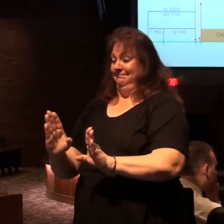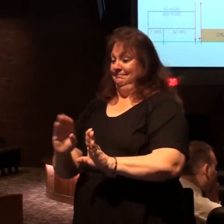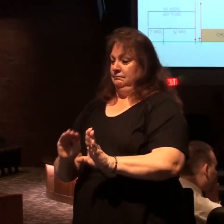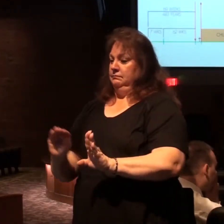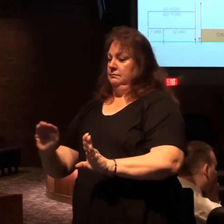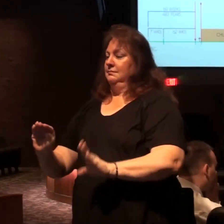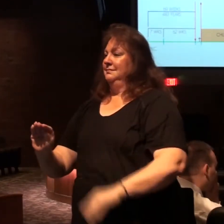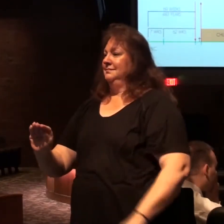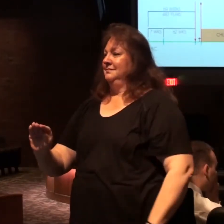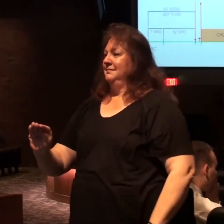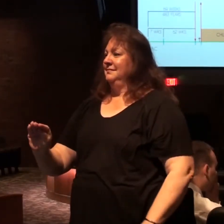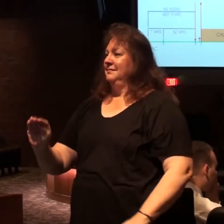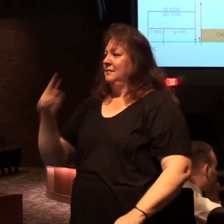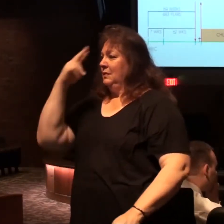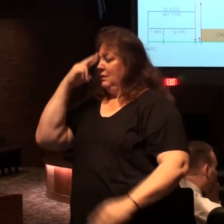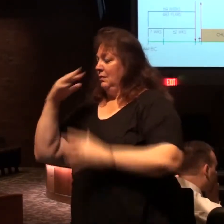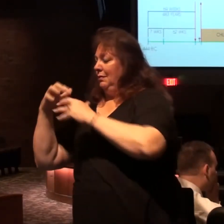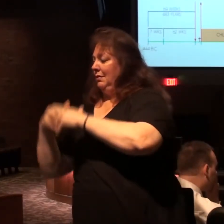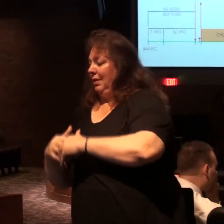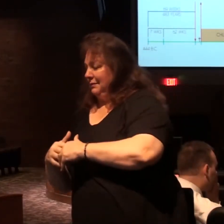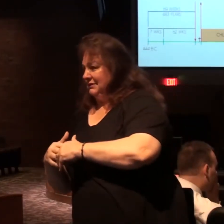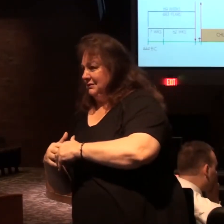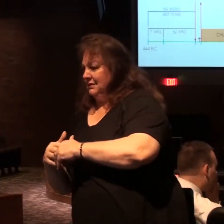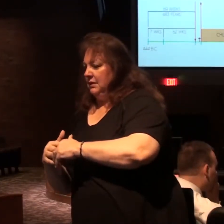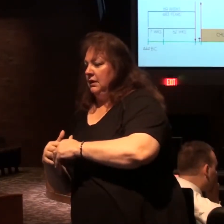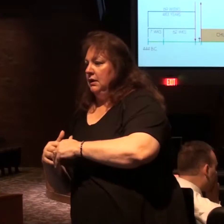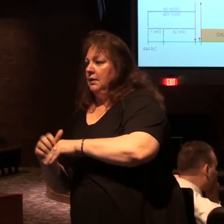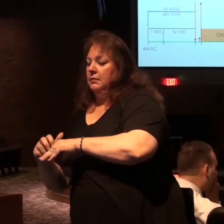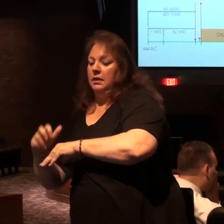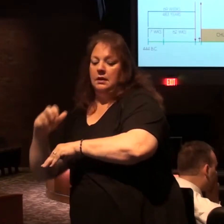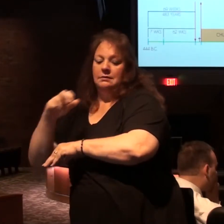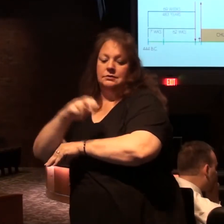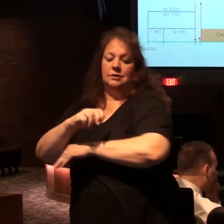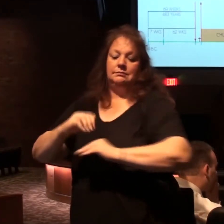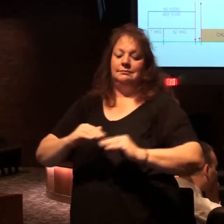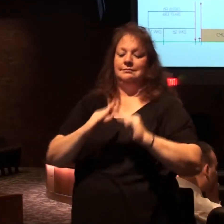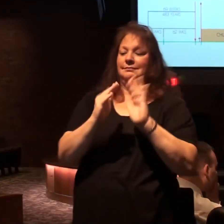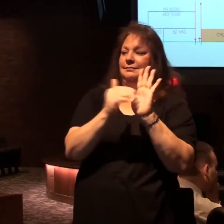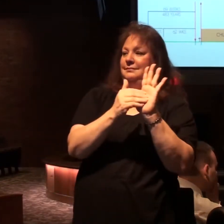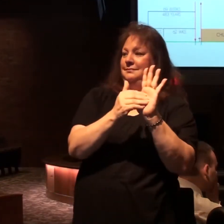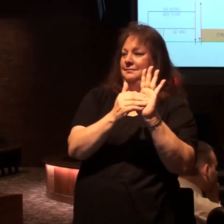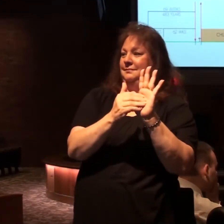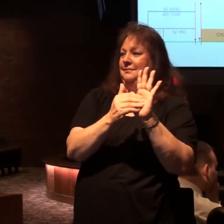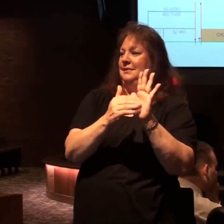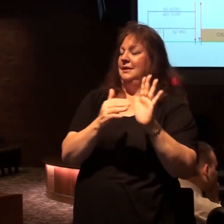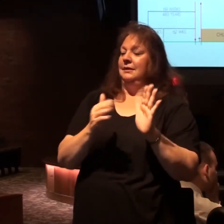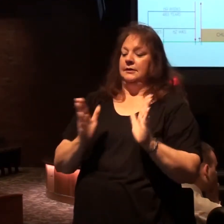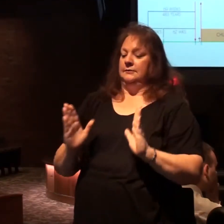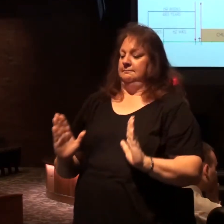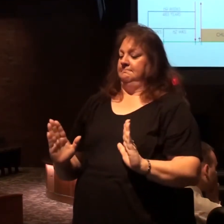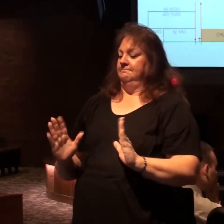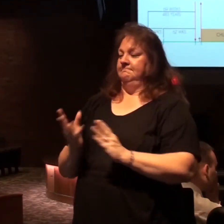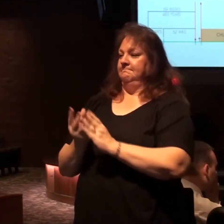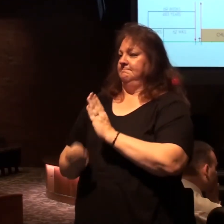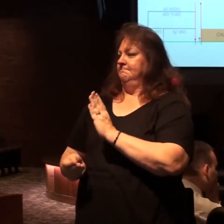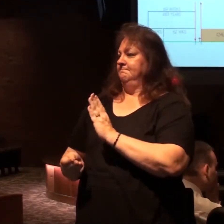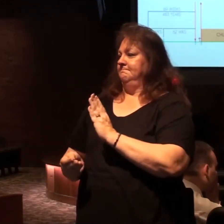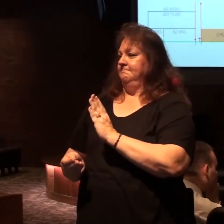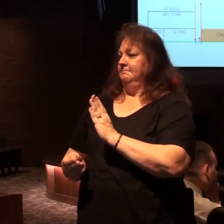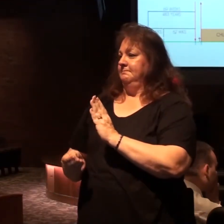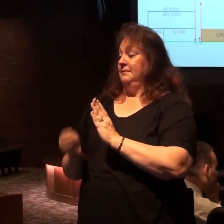after the Roman Empire it will continue on but the Old Testament really doesn't go into